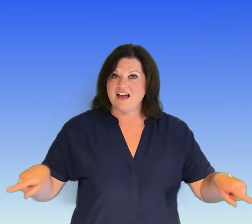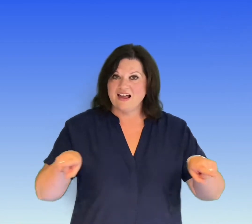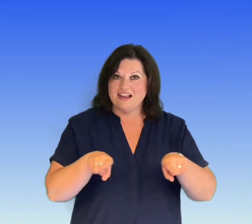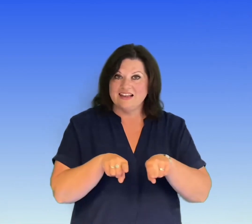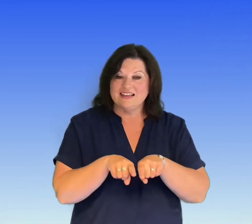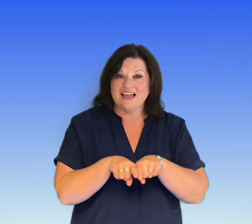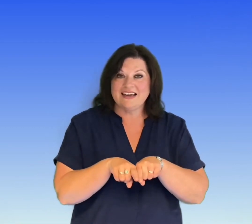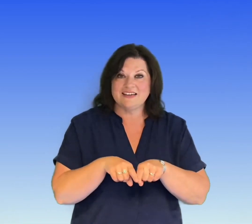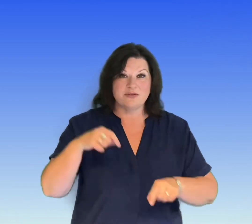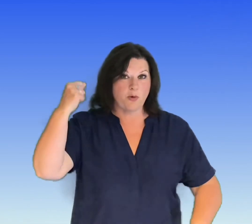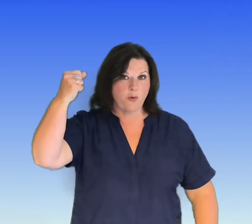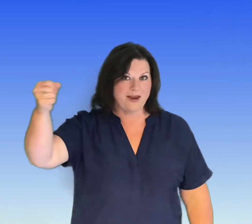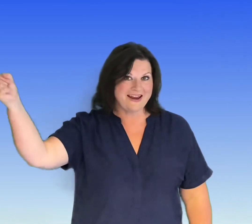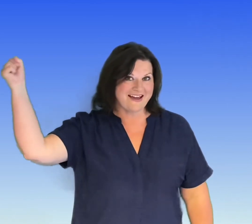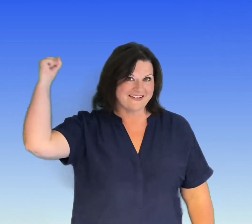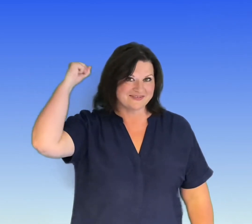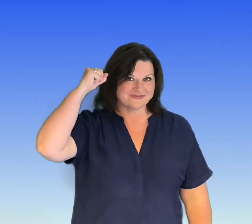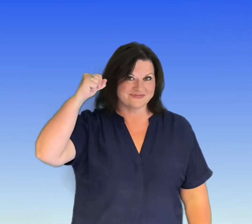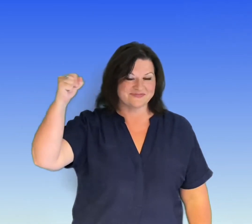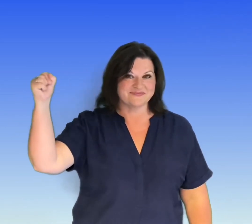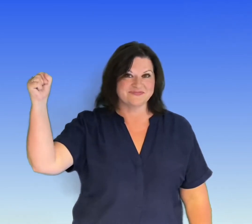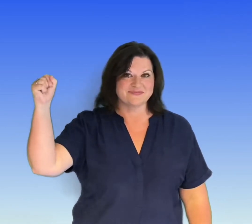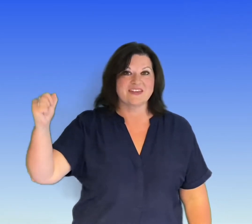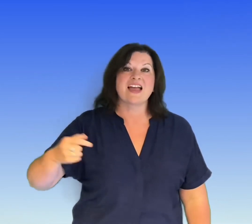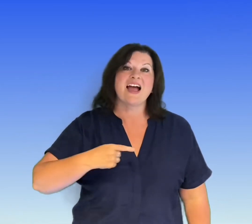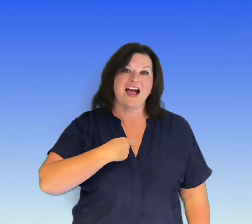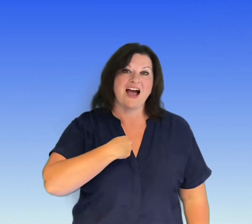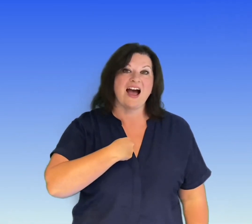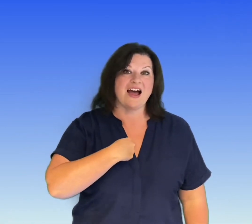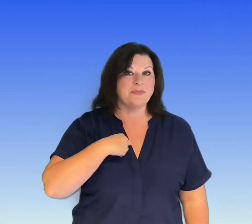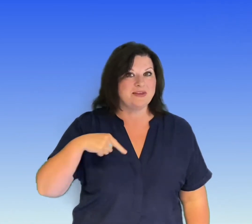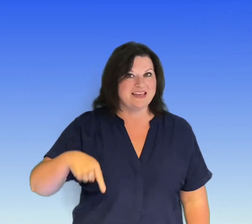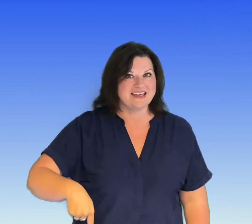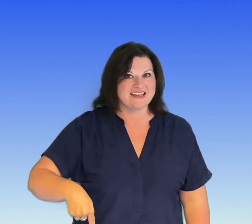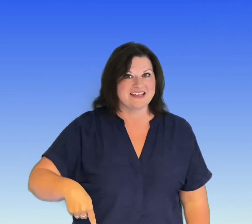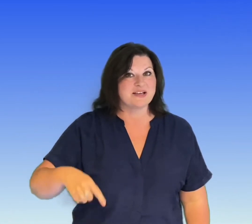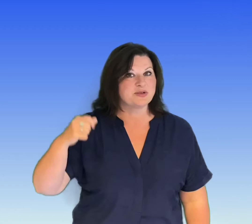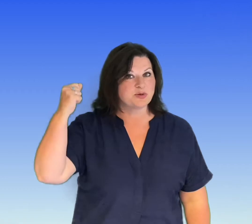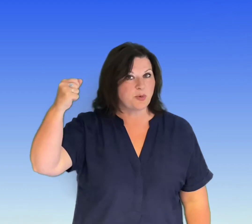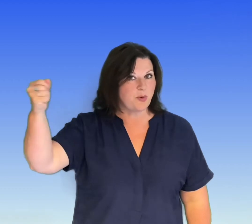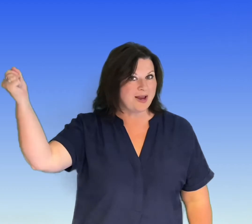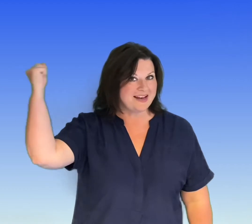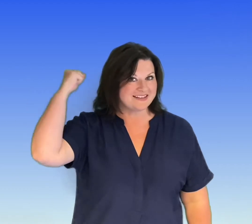Like the winner, I am here to win.